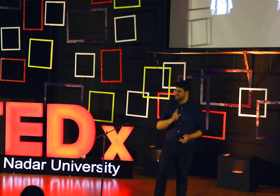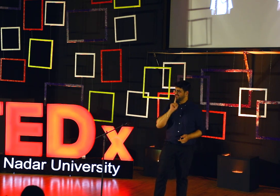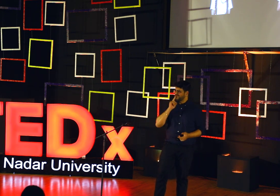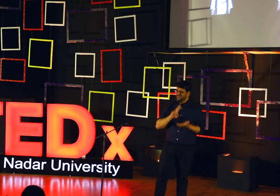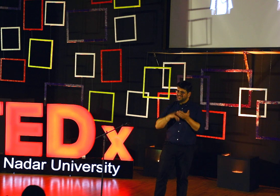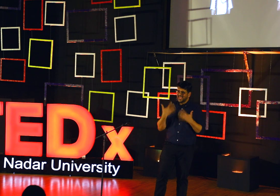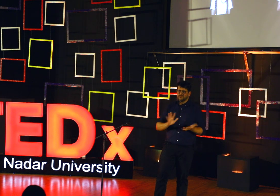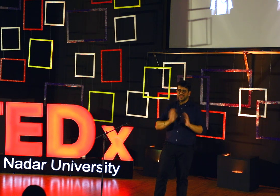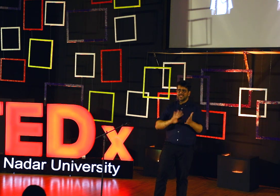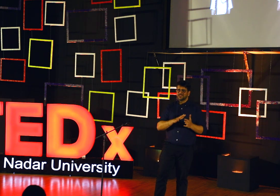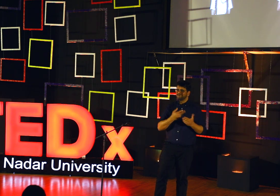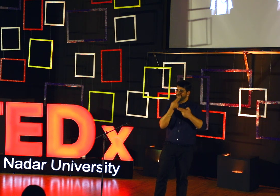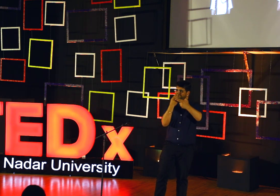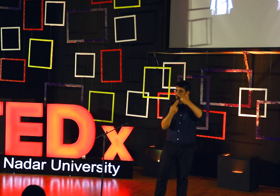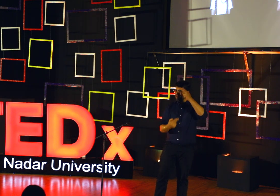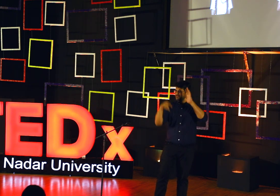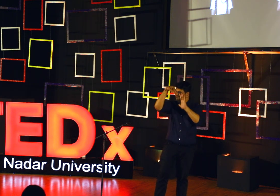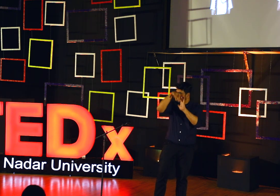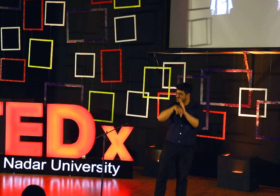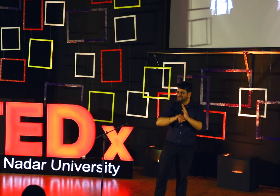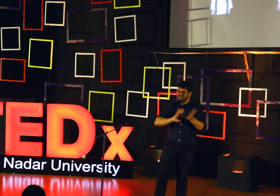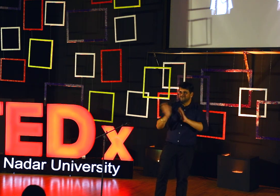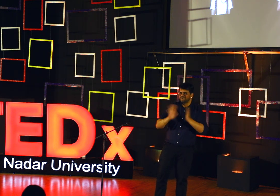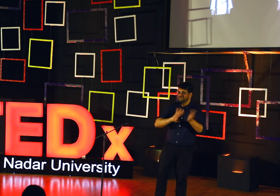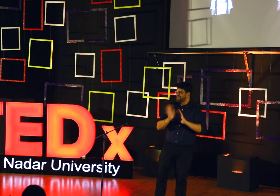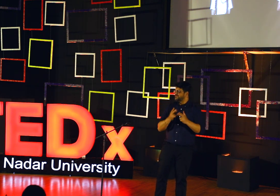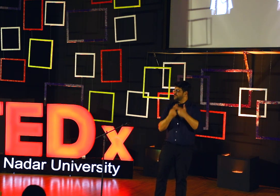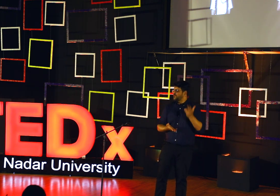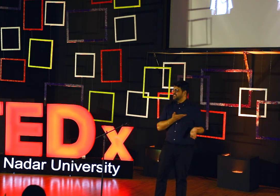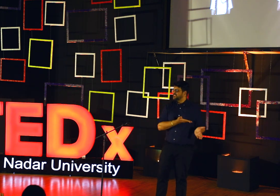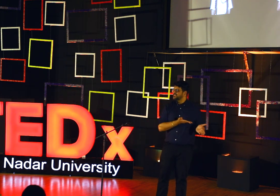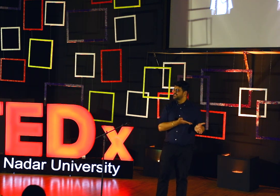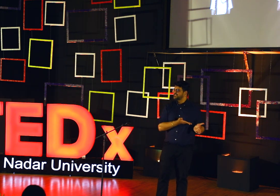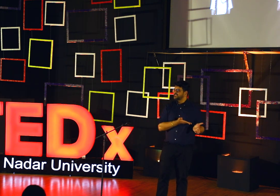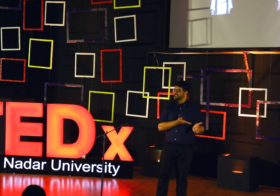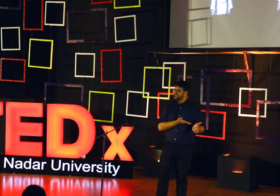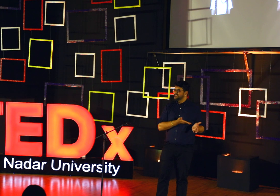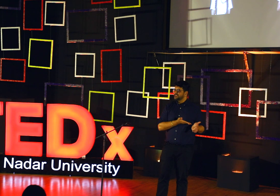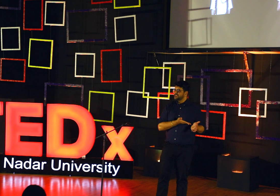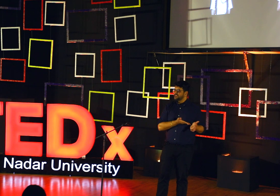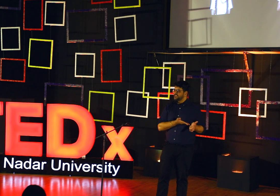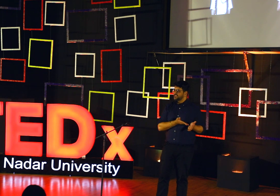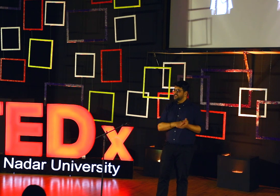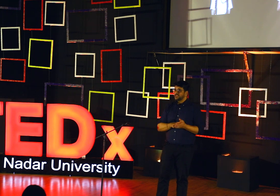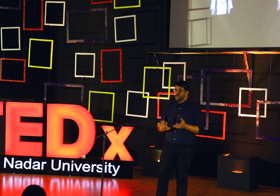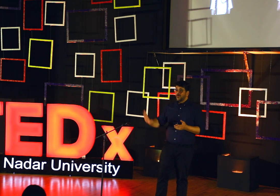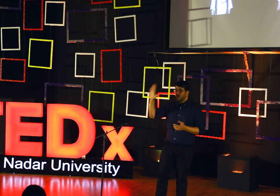right, this child is naturally born to sign. And he is digging deep. He is telling his own story, how he passed in his exams, how he prayed.